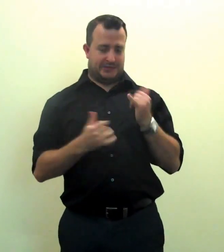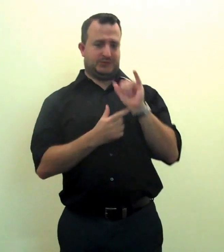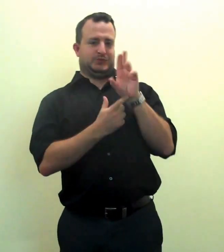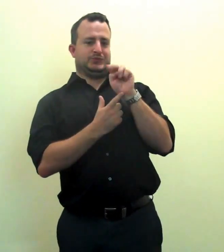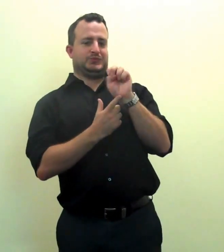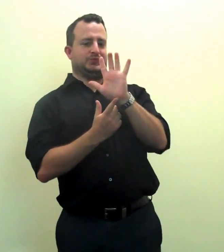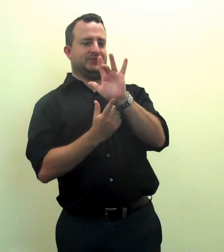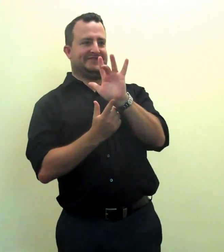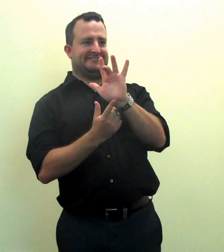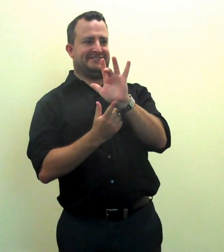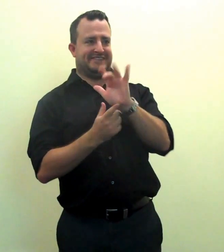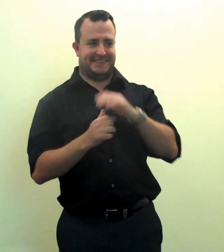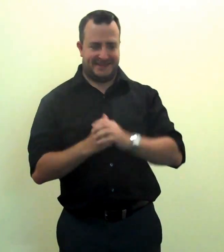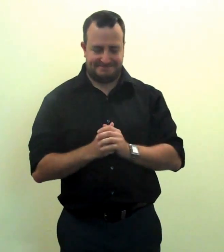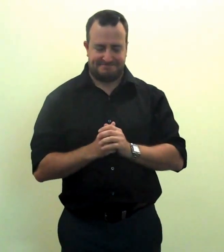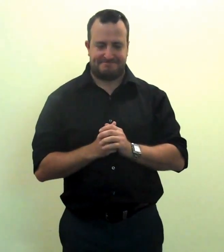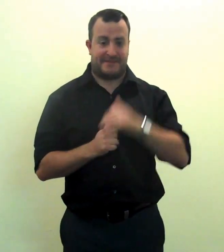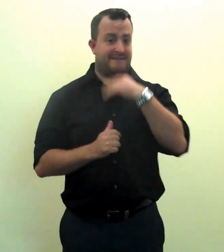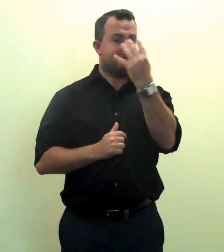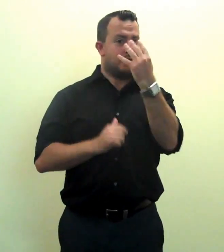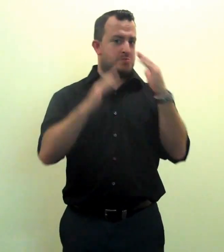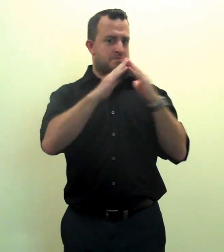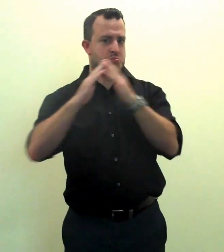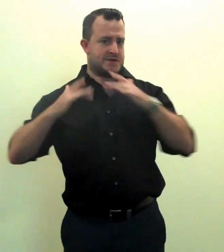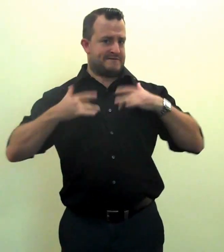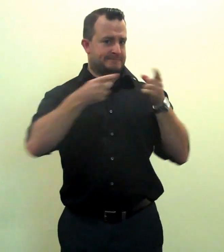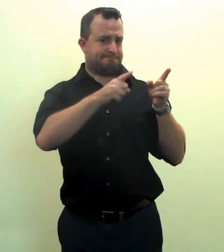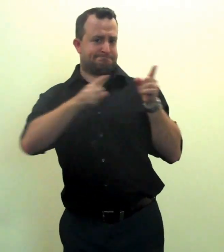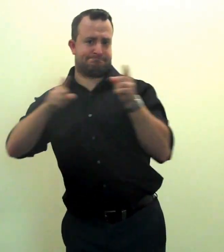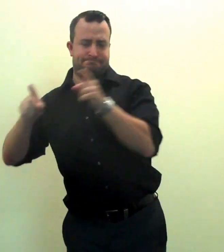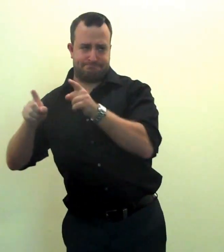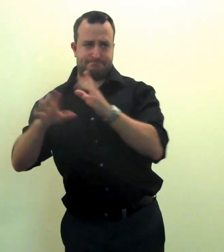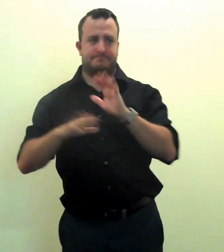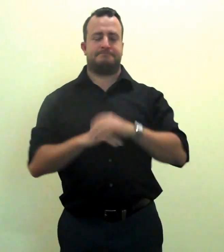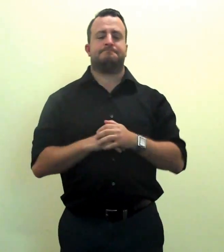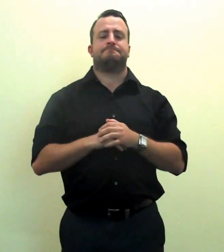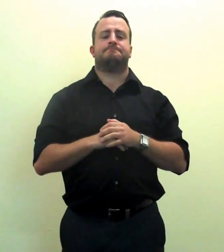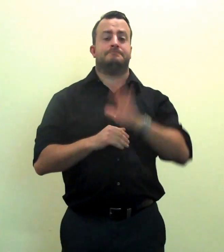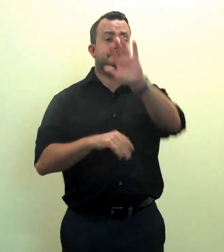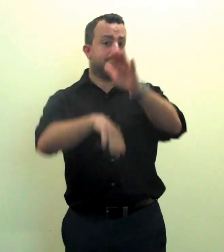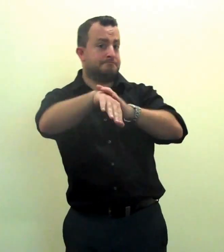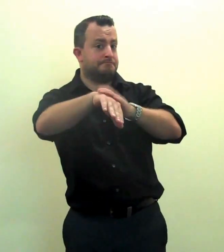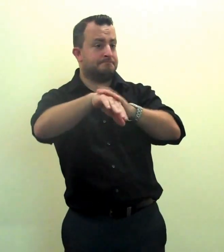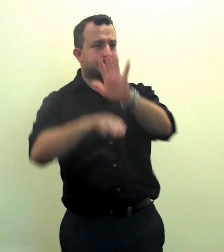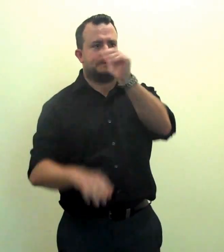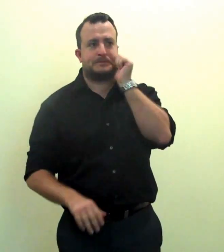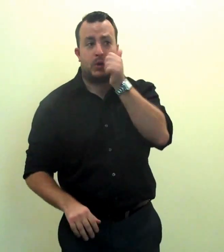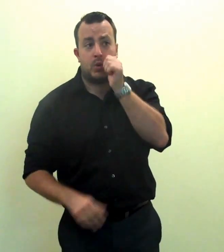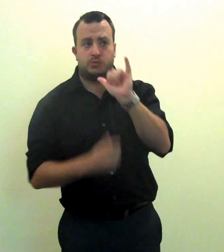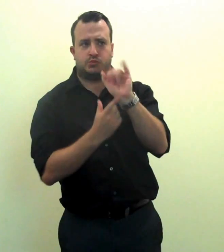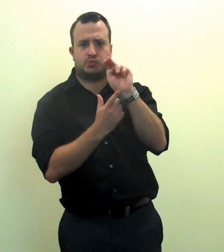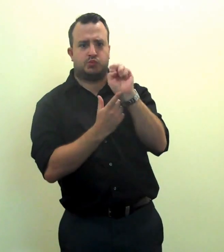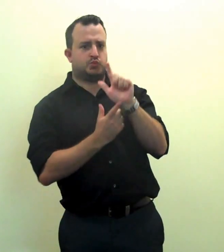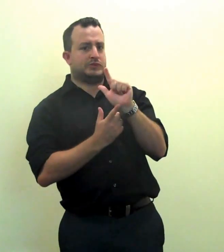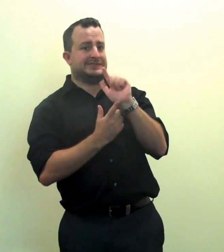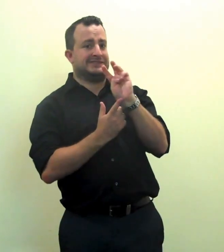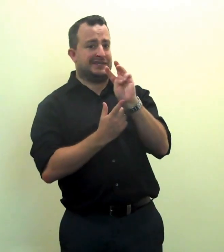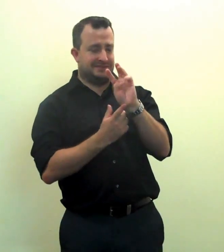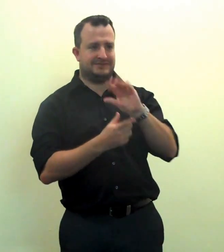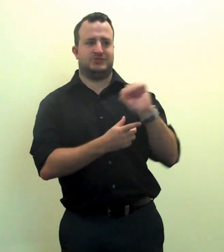Today is June 25th. Here are some upcoming community events. Tomorrow, June